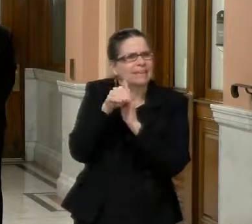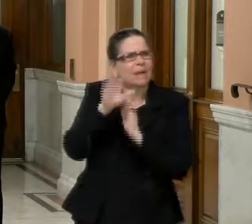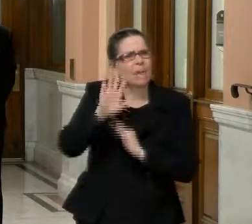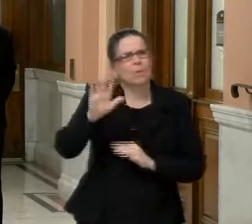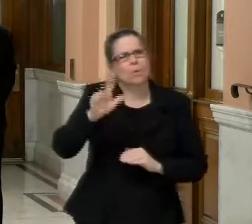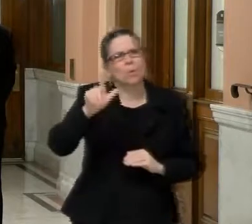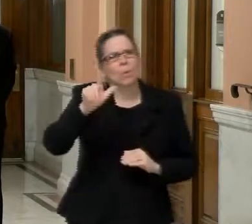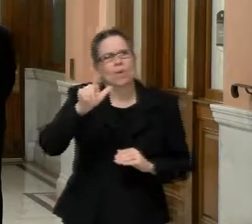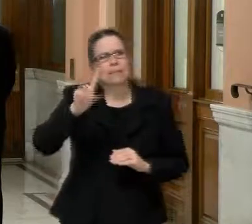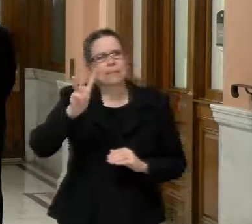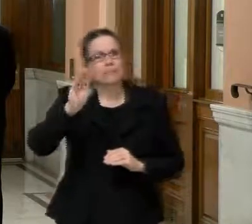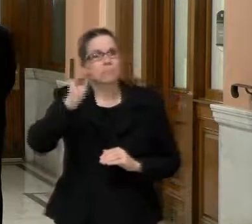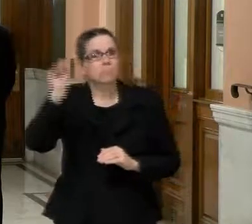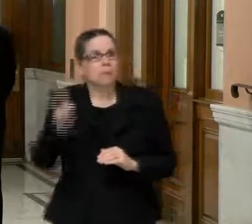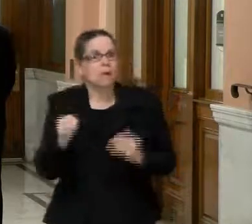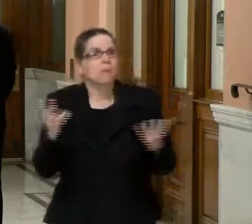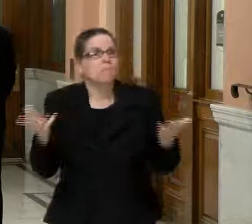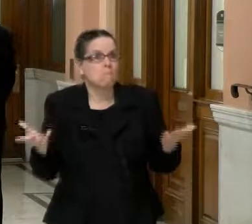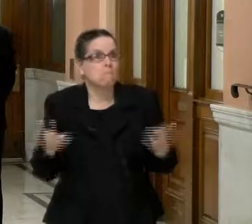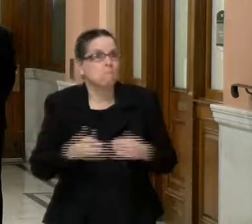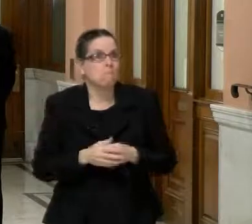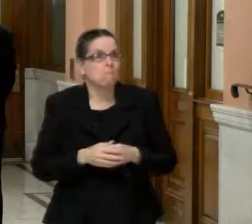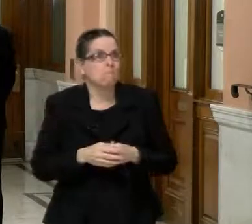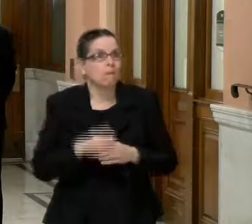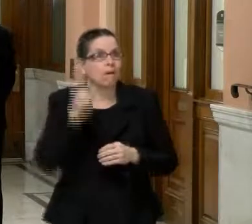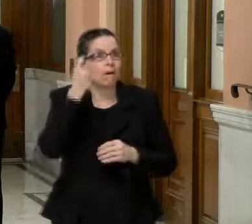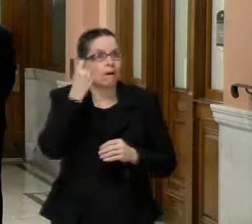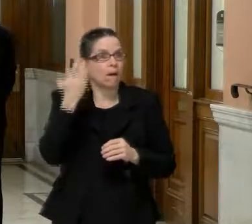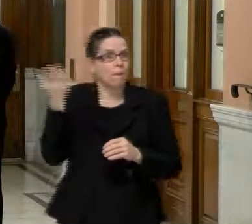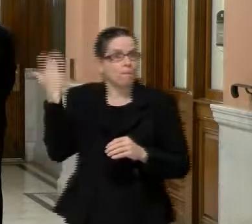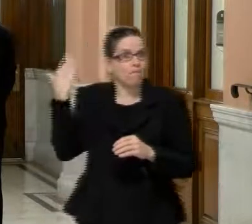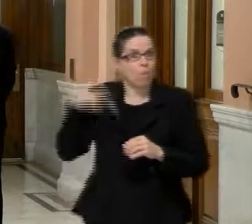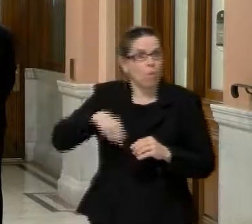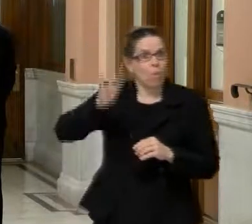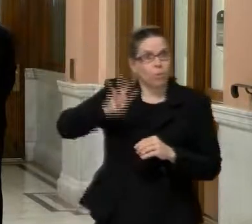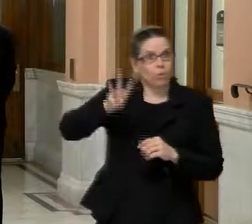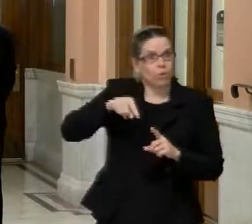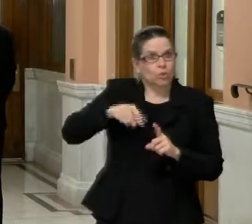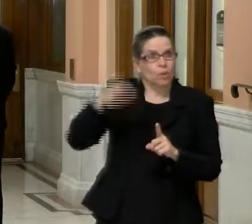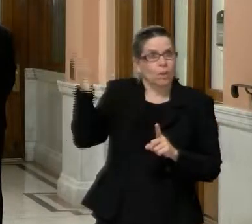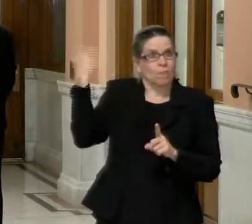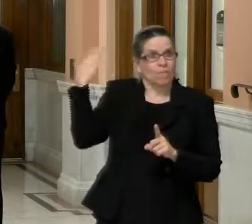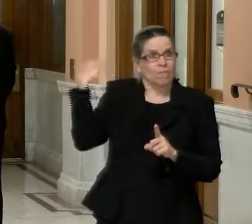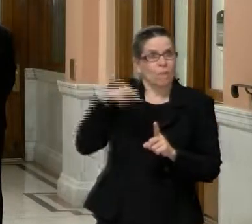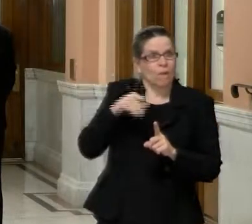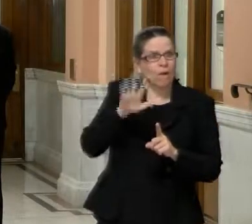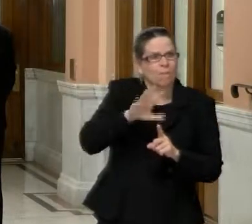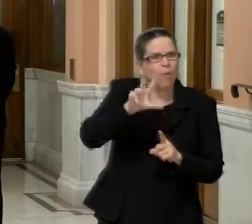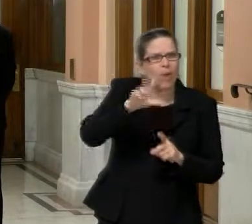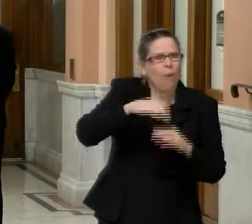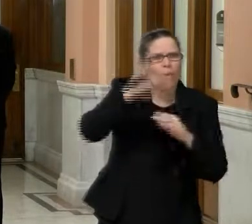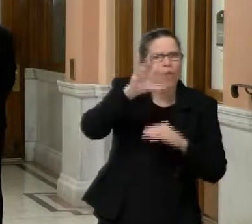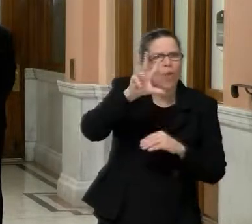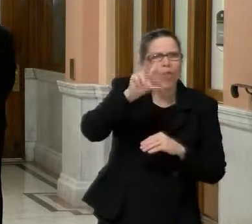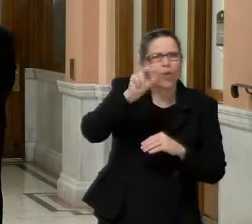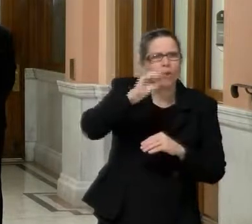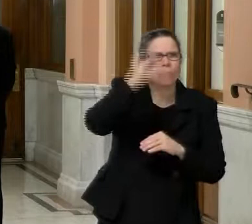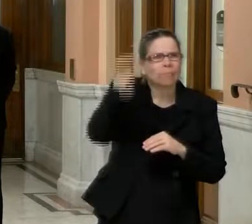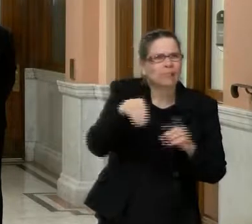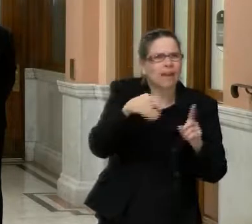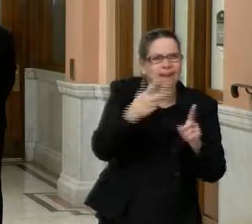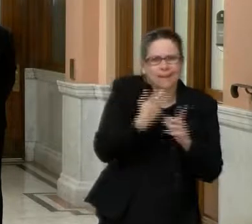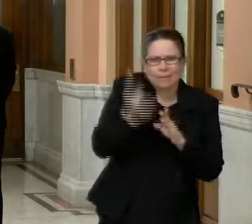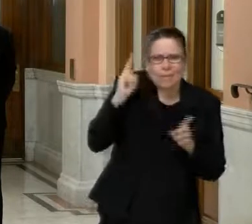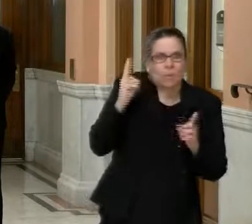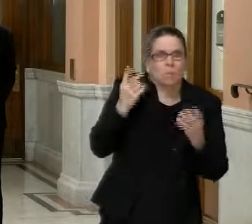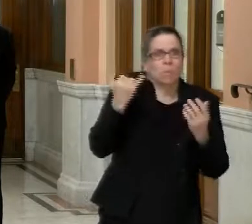which is lower than we had been up to 30% like two weeks ago. So there might be, uh, really light at